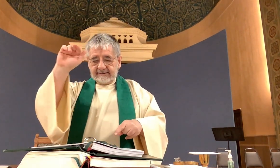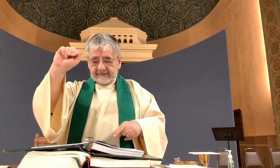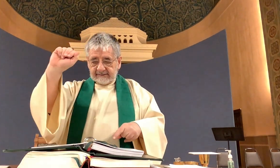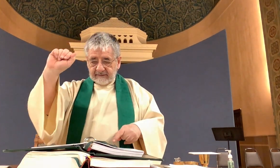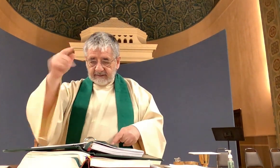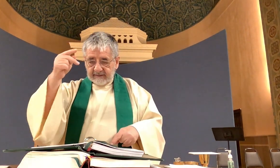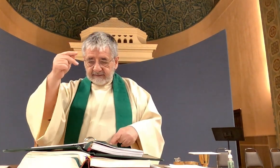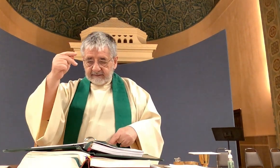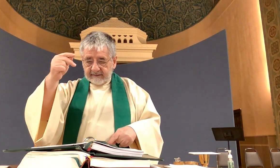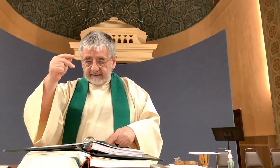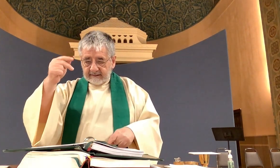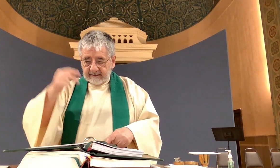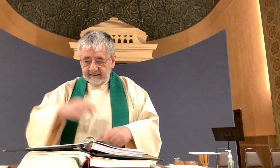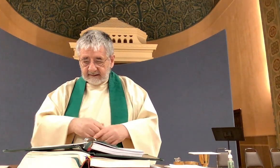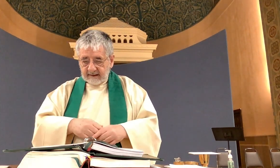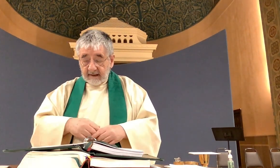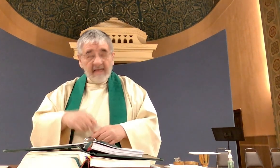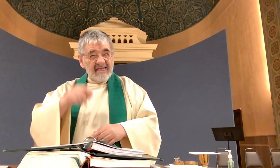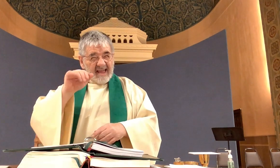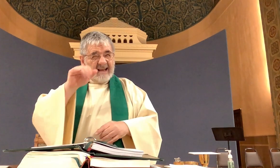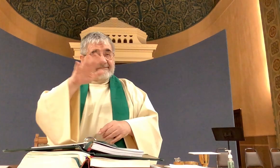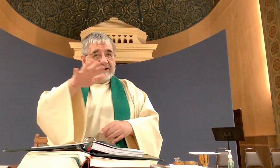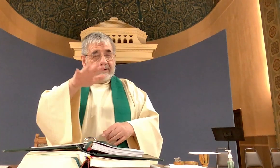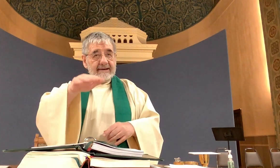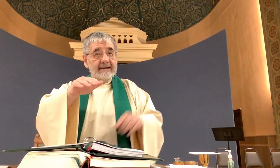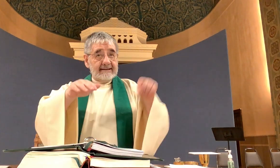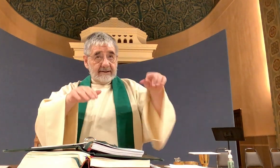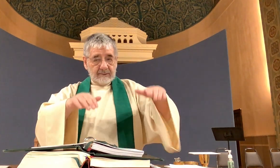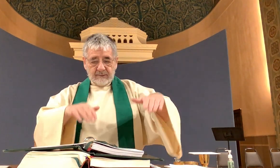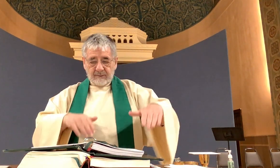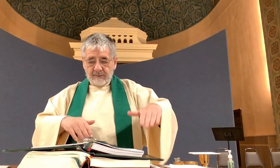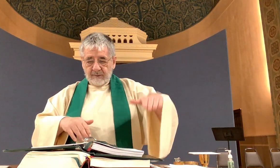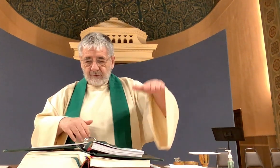He came to Nazareth where he had grown up